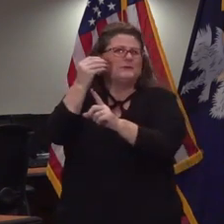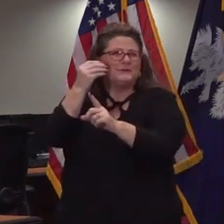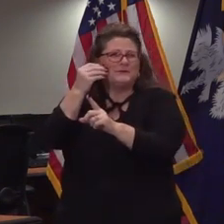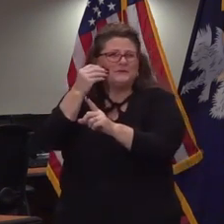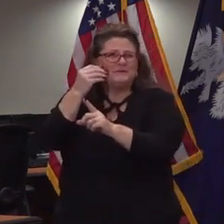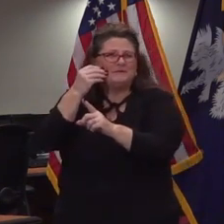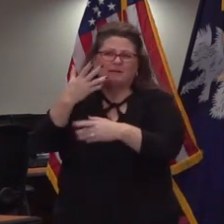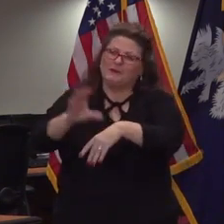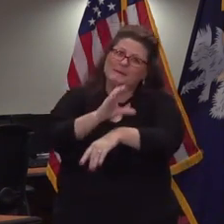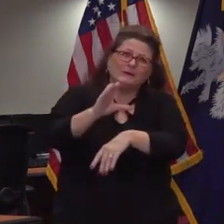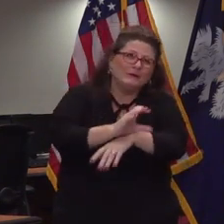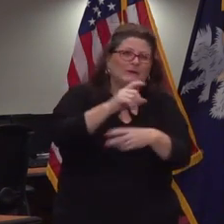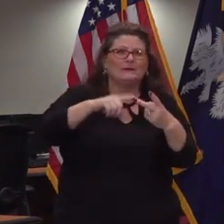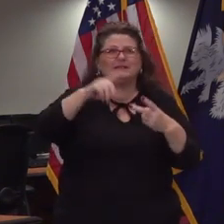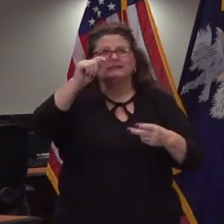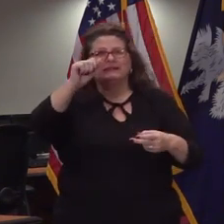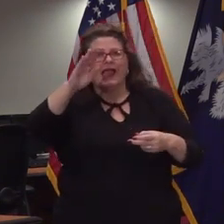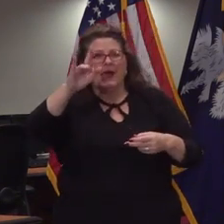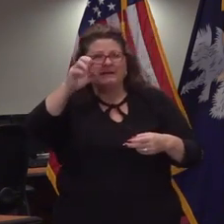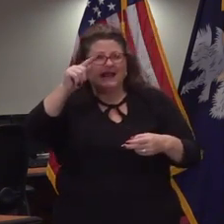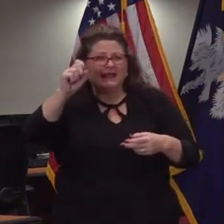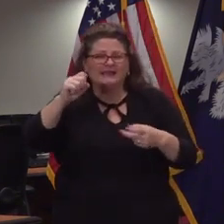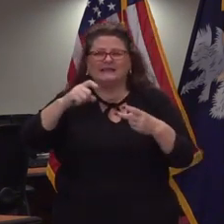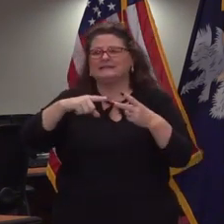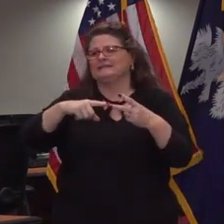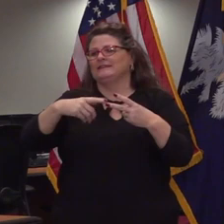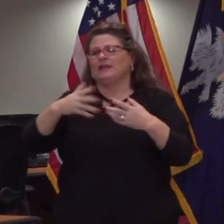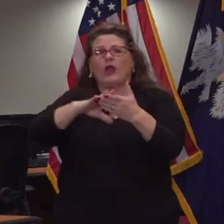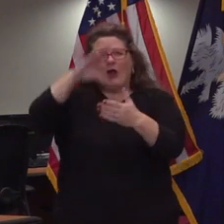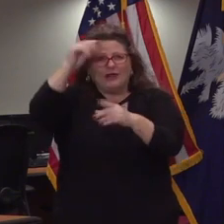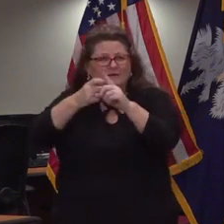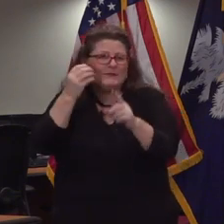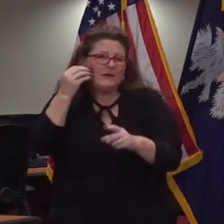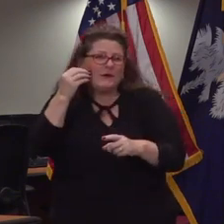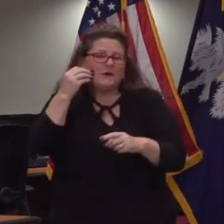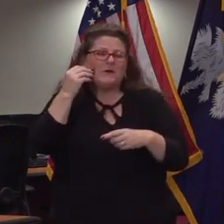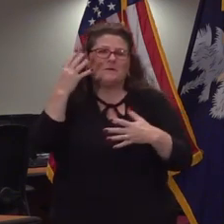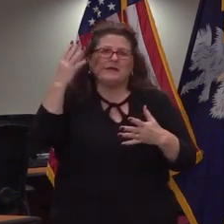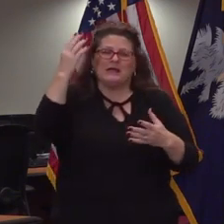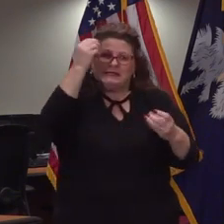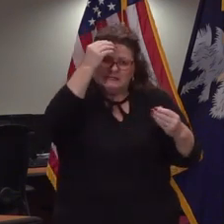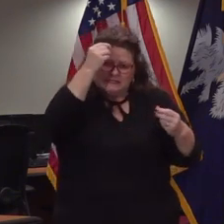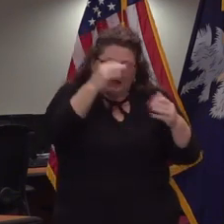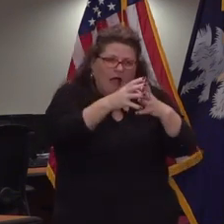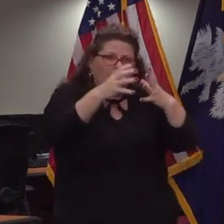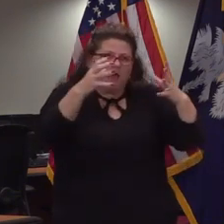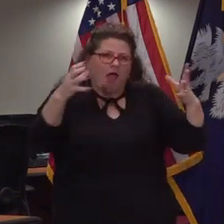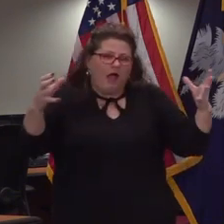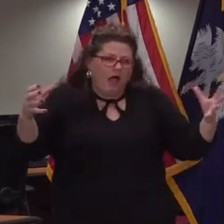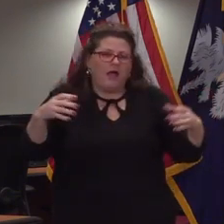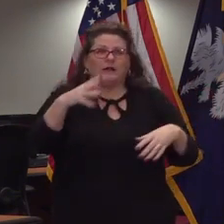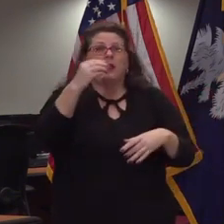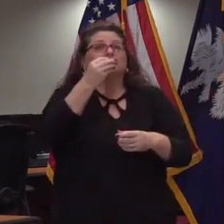a lot of computers or tablets a lot of distance learning a lot of thought a lot of effort went into it and this the